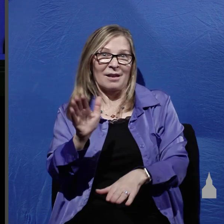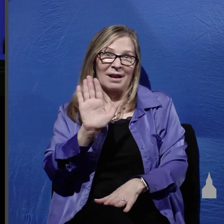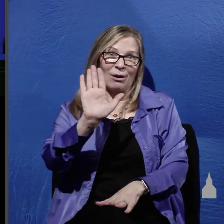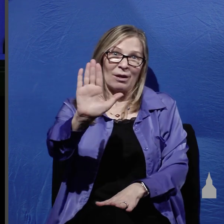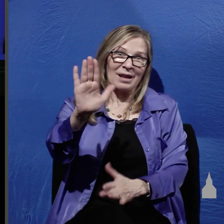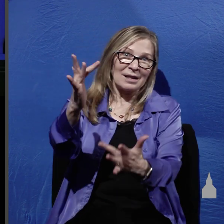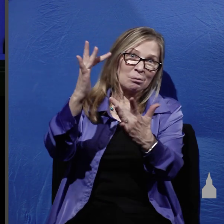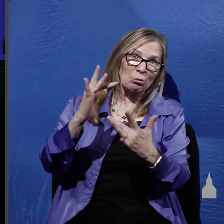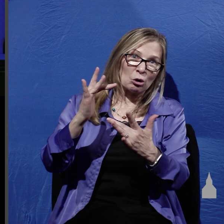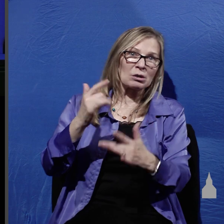will too